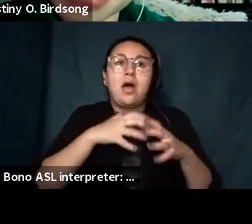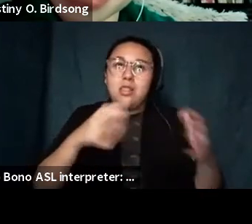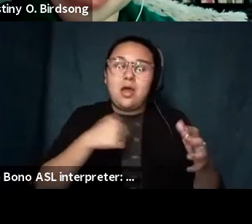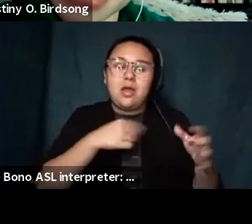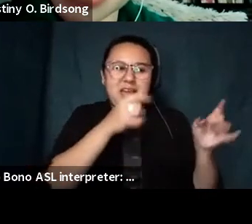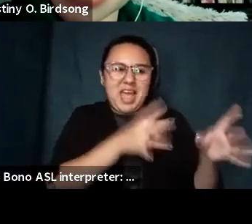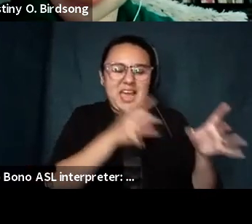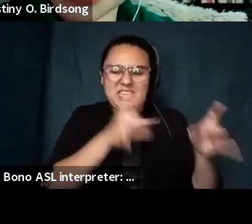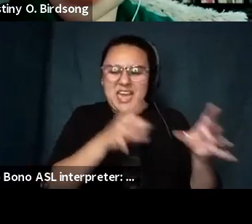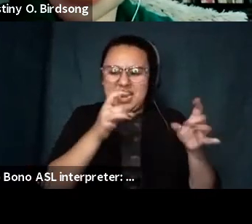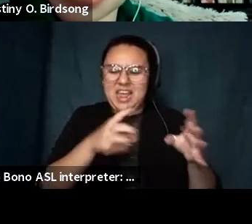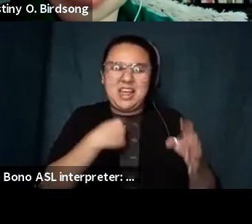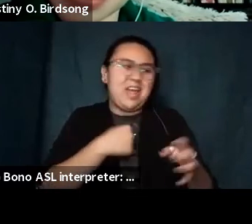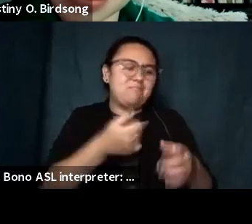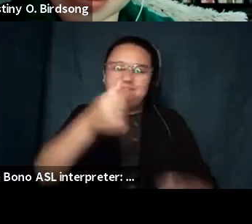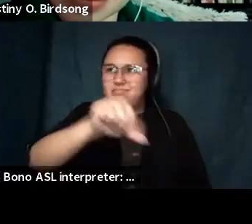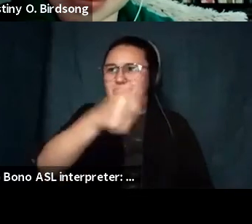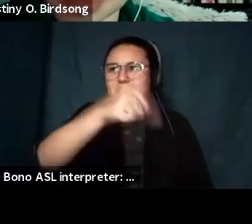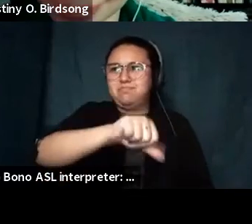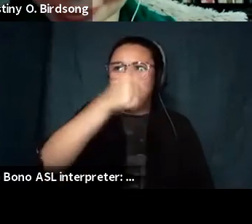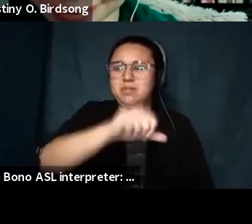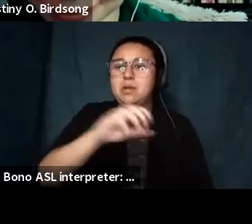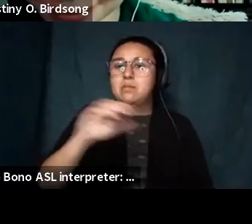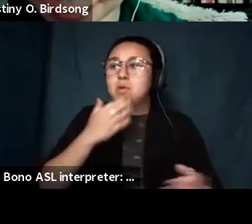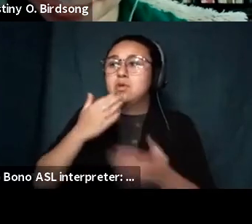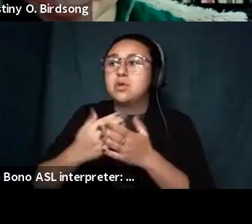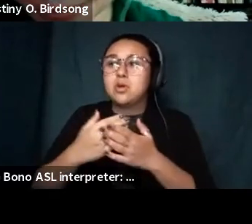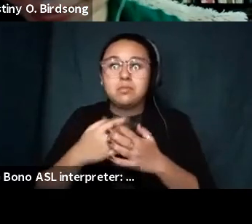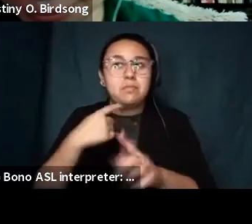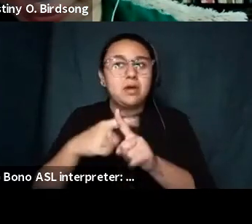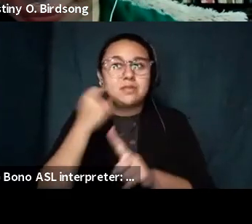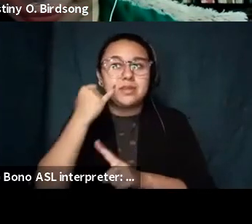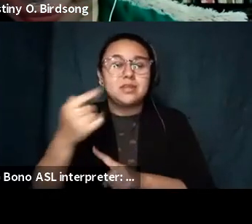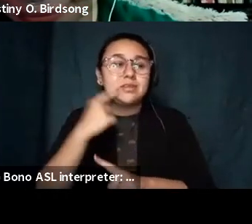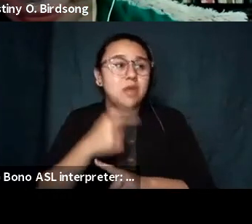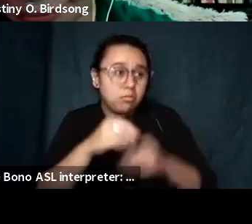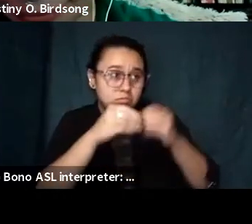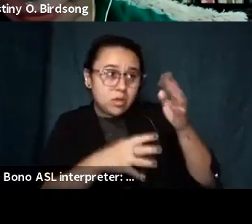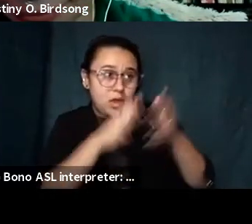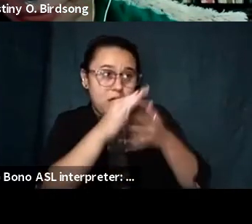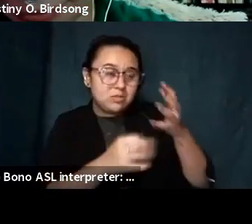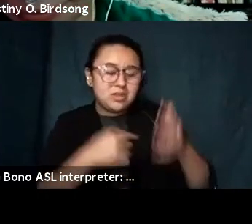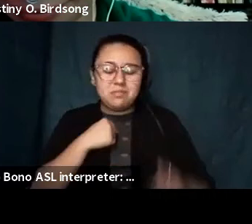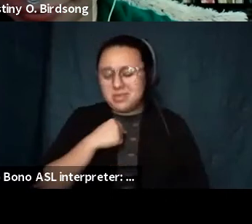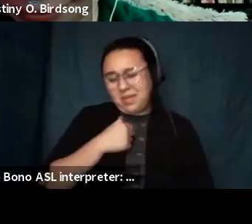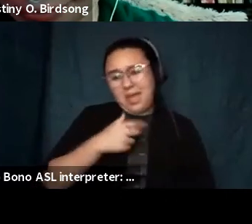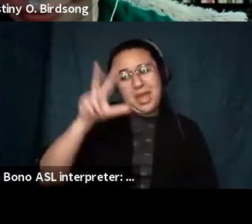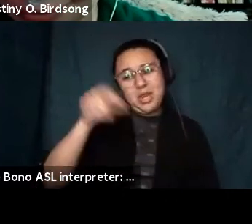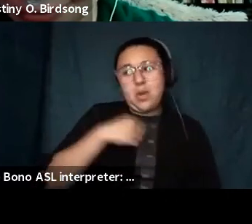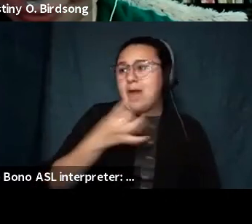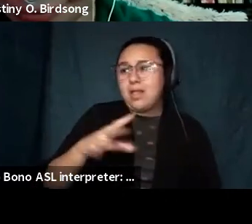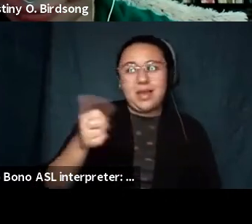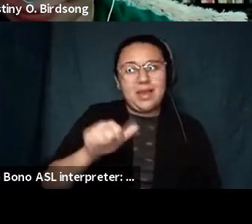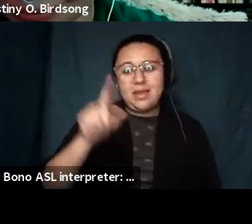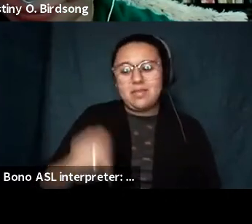useful ideas about what i want which is that's really bad right they were like they were like here are a bunch of options and i was like i don't like any of these i also don't have anything